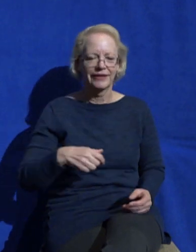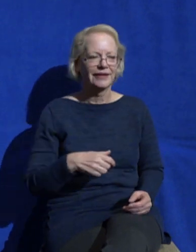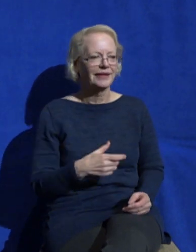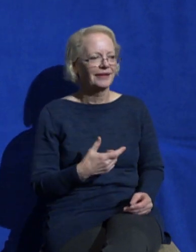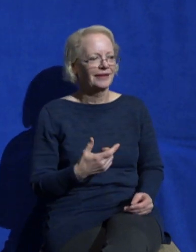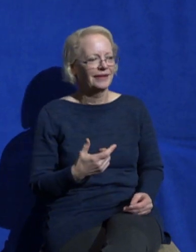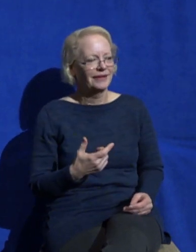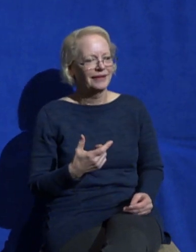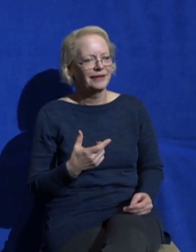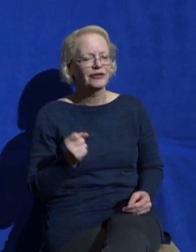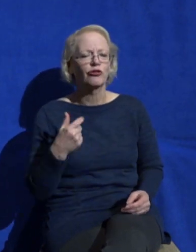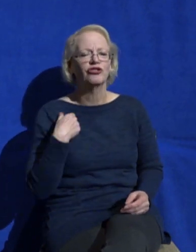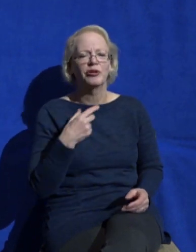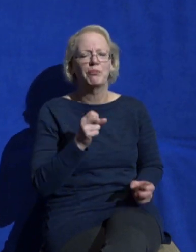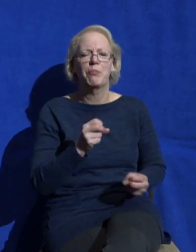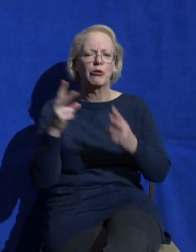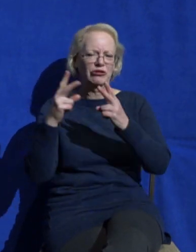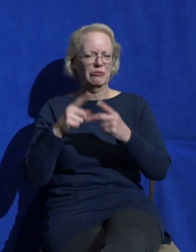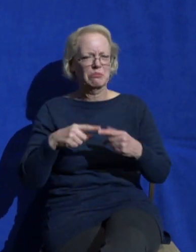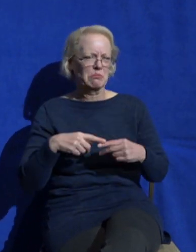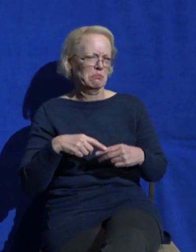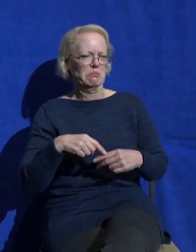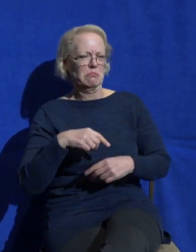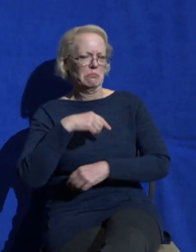Tell Jesus I said hey it's fake.